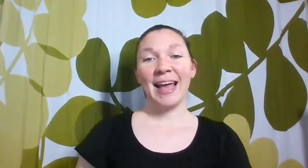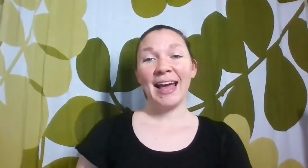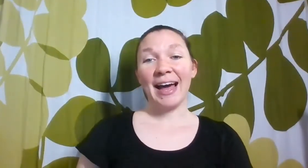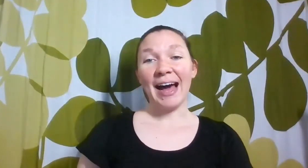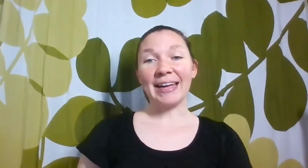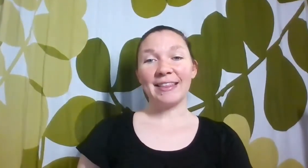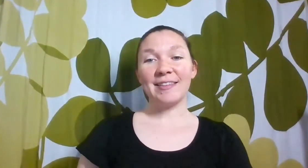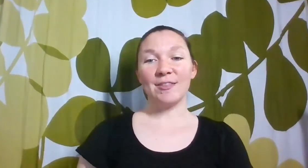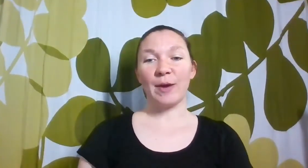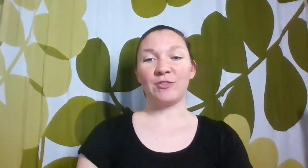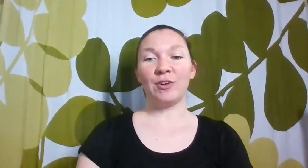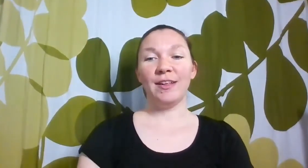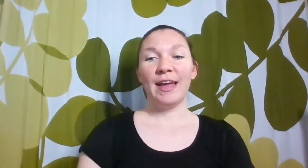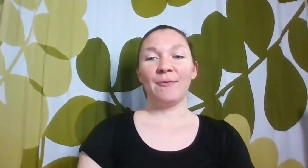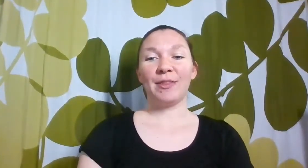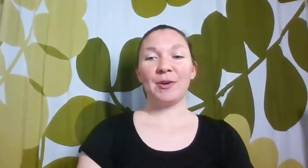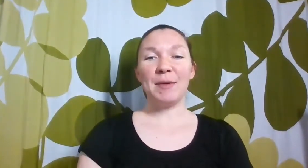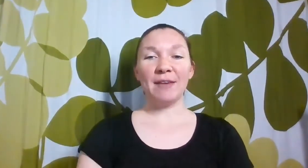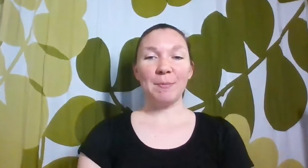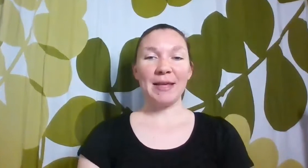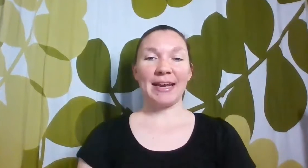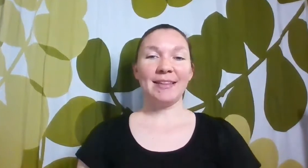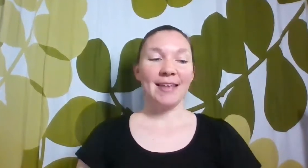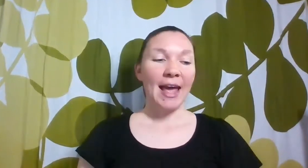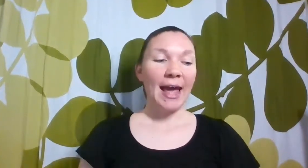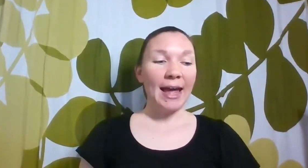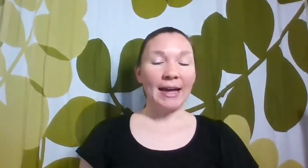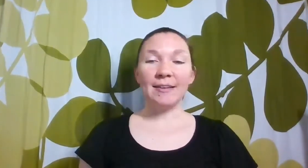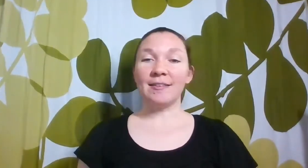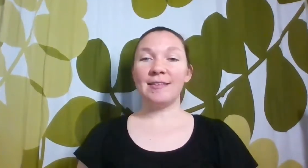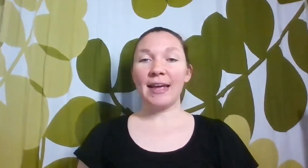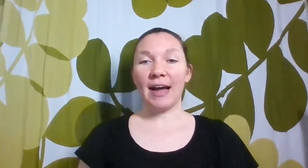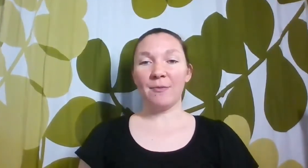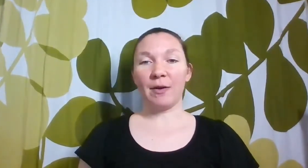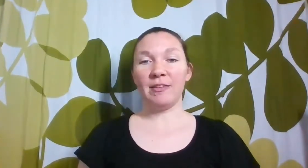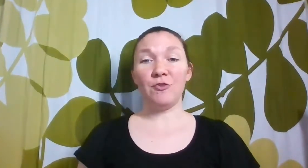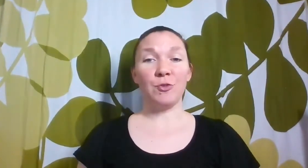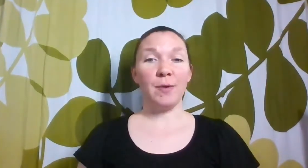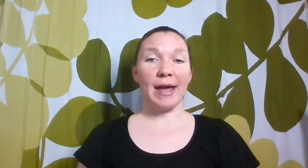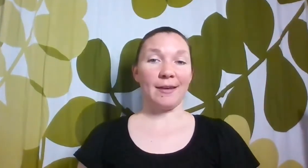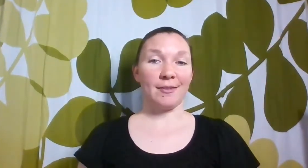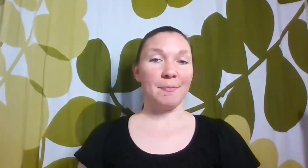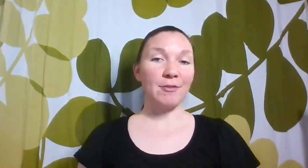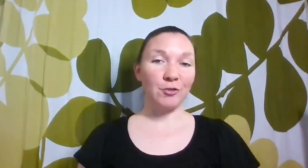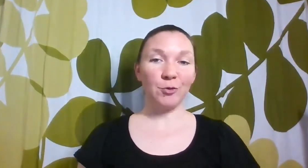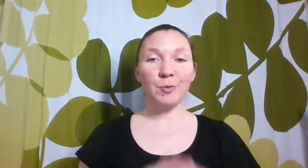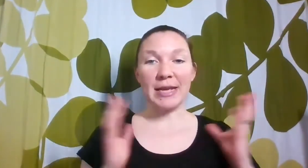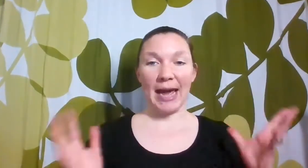Hi, this is Rachel with Good Behavior Beginnings, and today I wanted to do a semester recap.